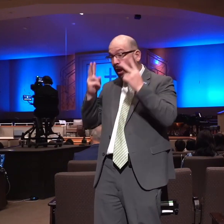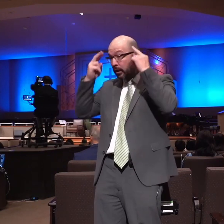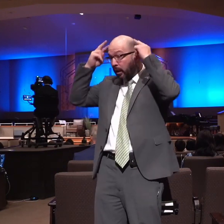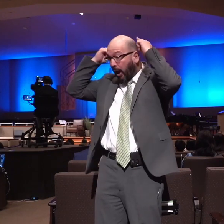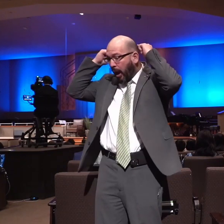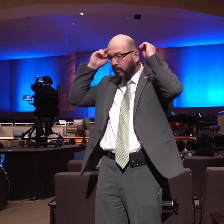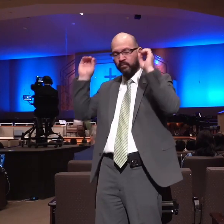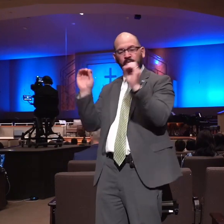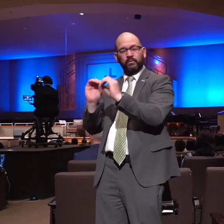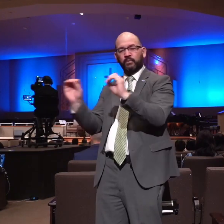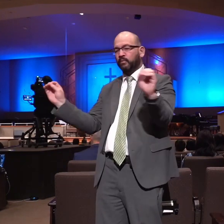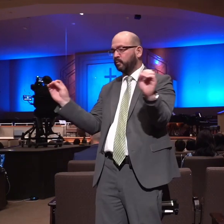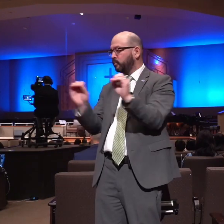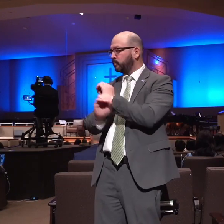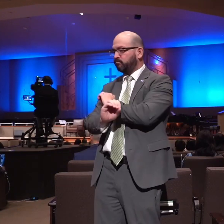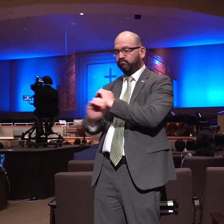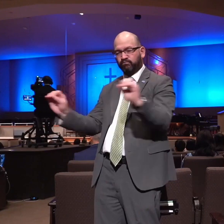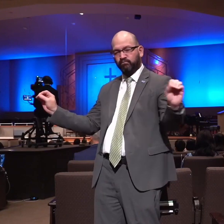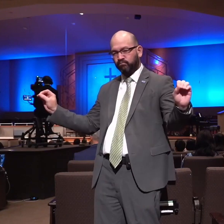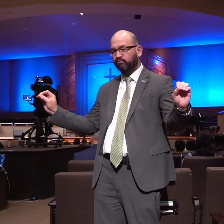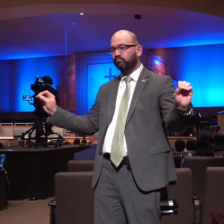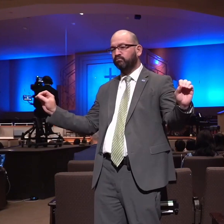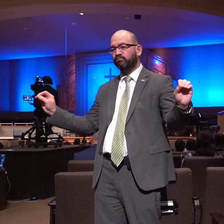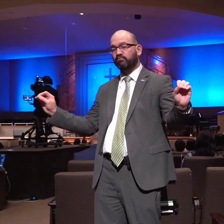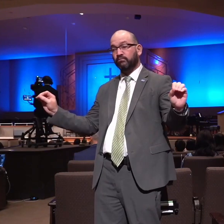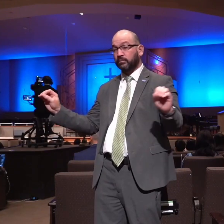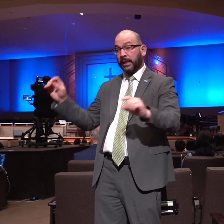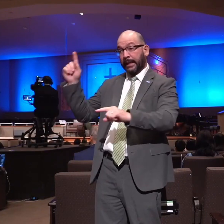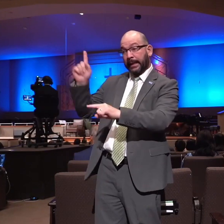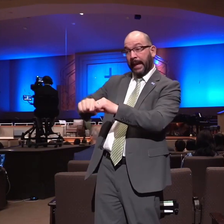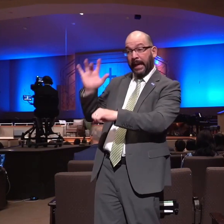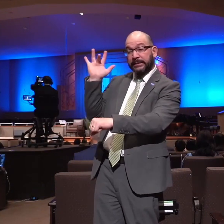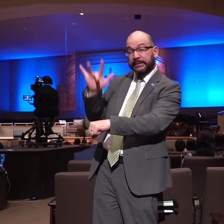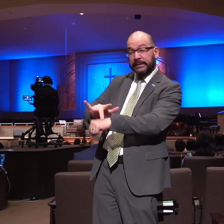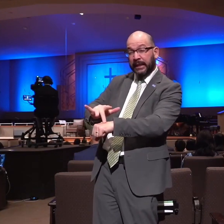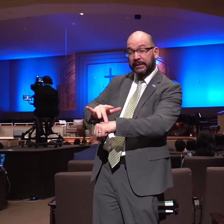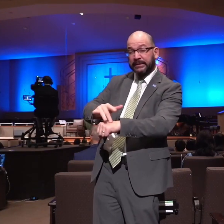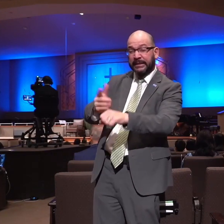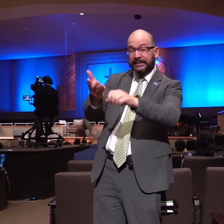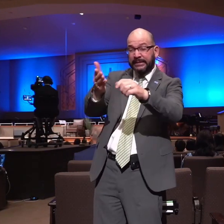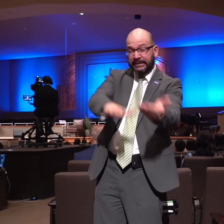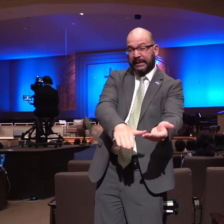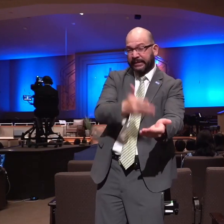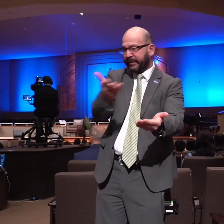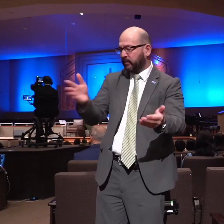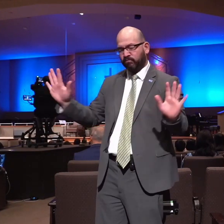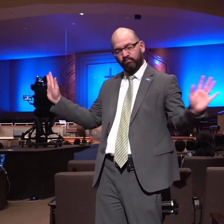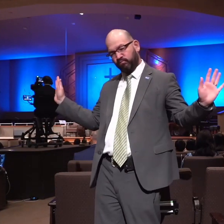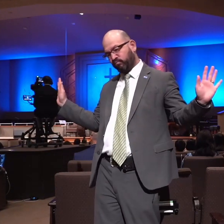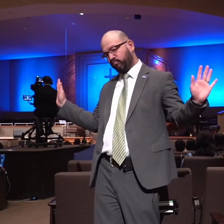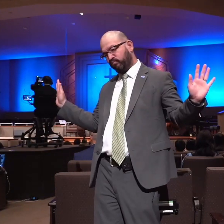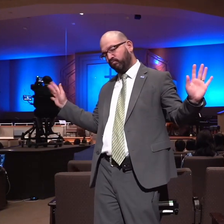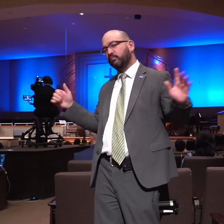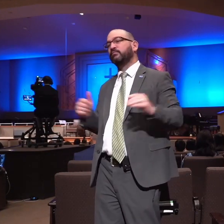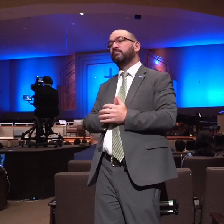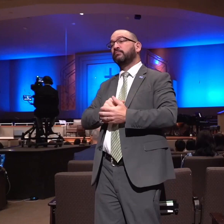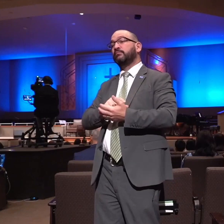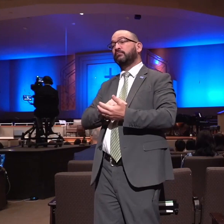the head to the hair they were not never to touch anything that was dead in verse 8 of number 6 it says